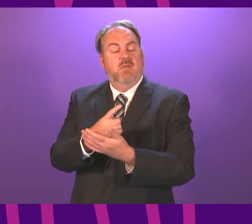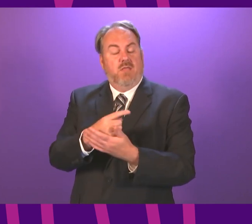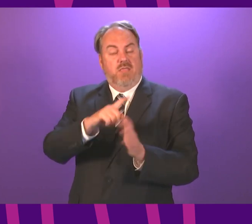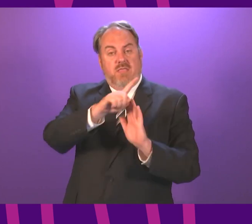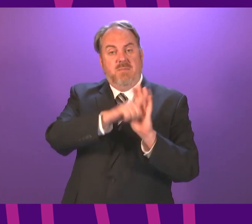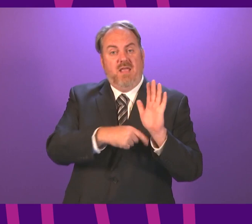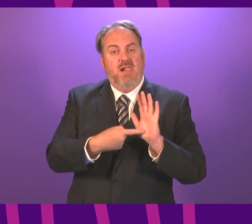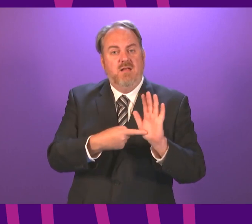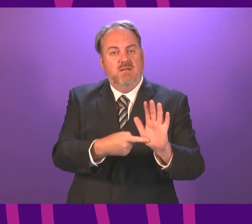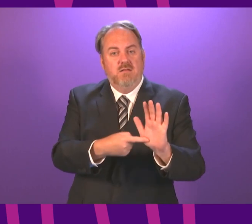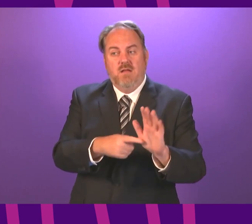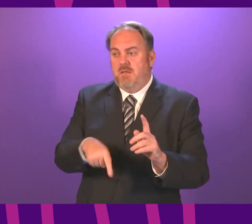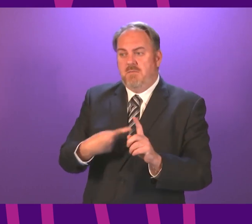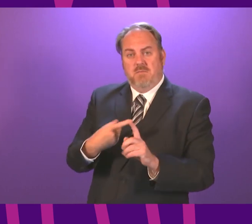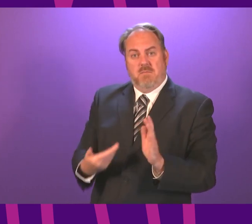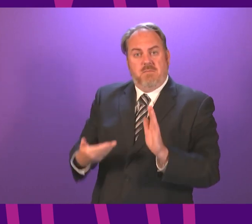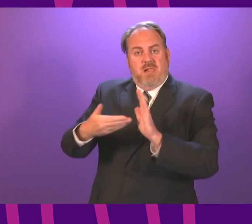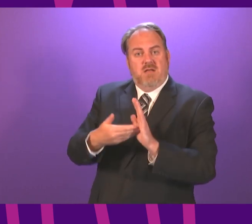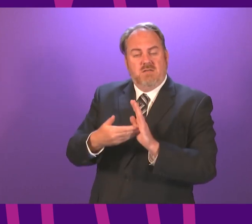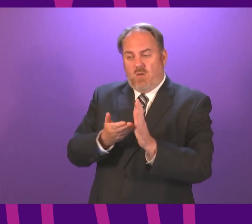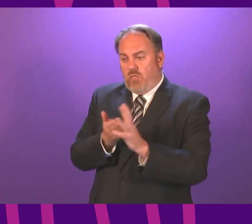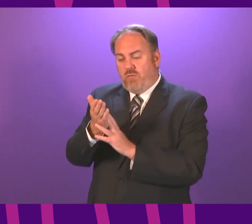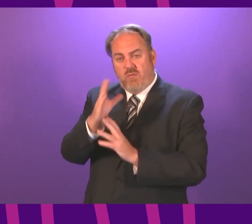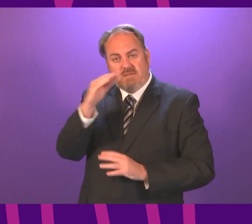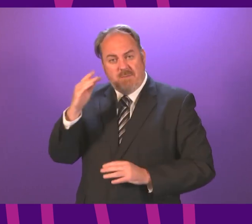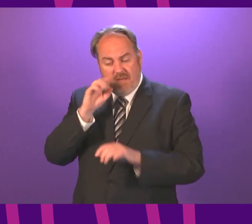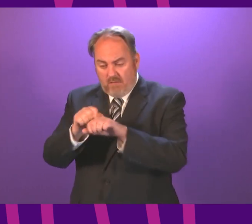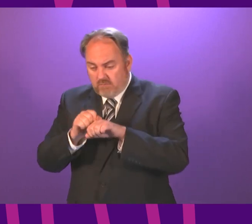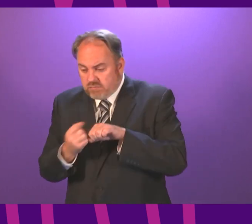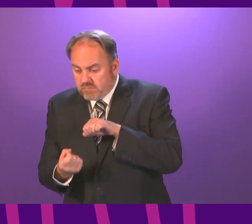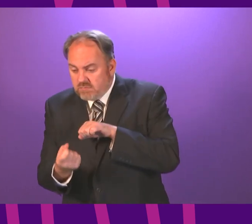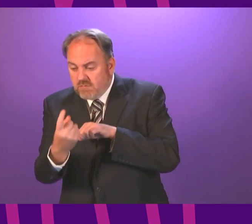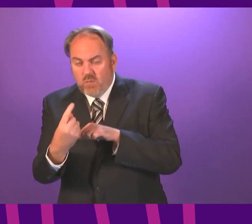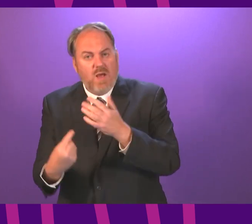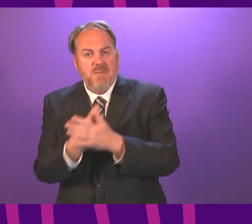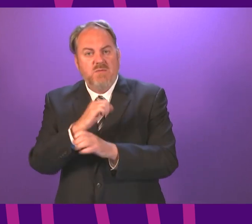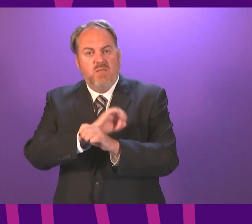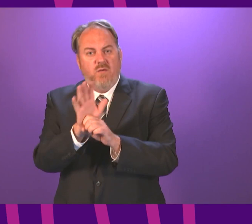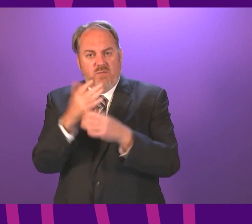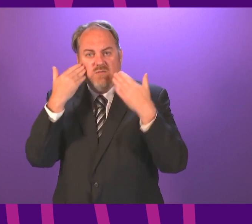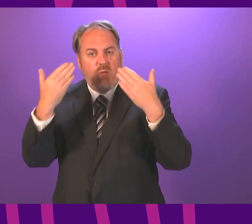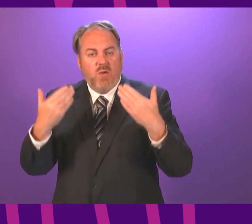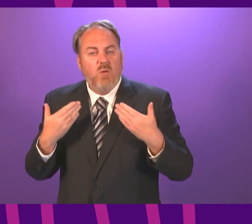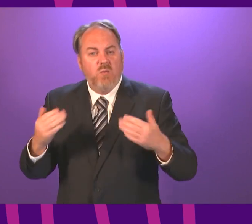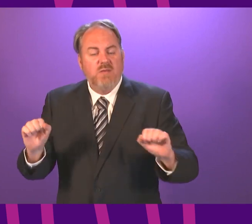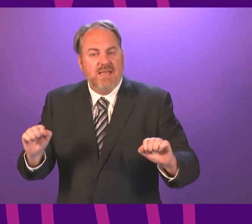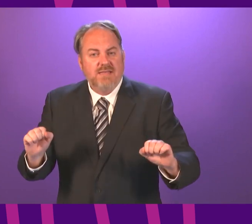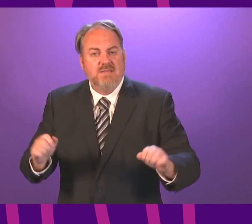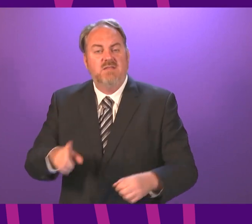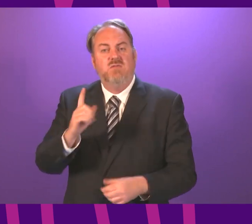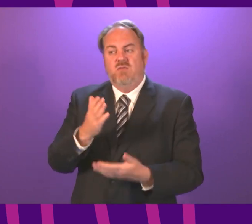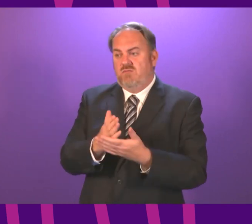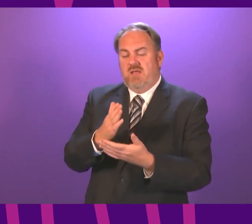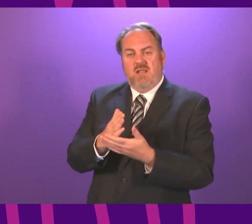see how COVID develops. Thanks to the UK government's vaccine procurement and the tireless work of NHS